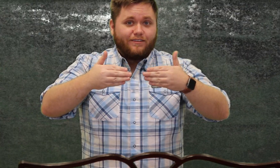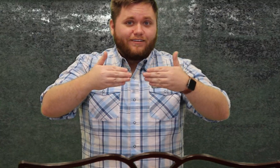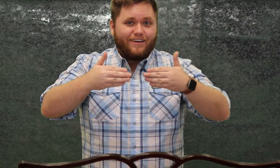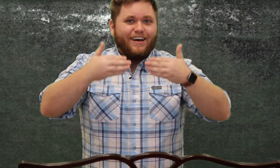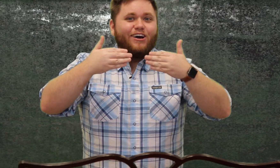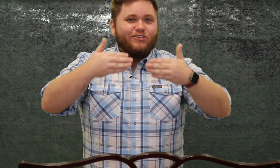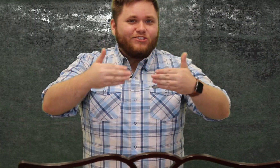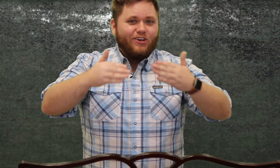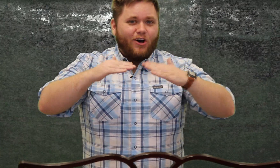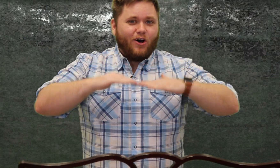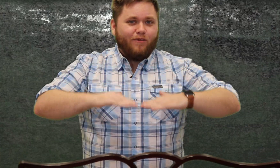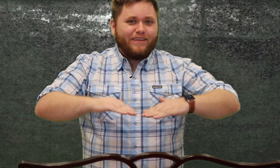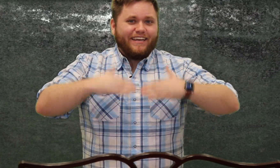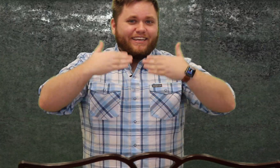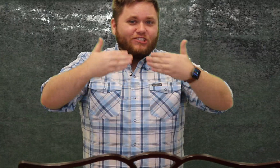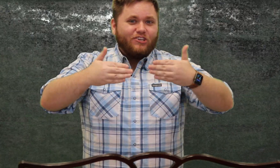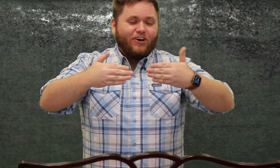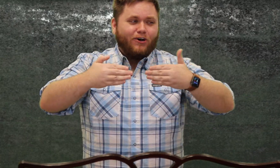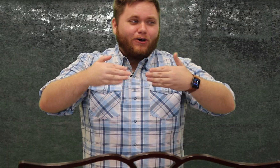me mi so